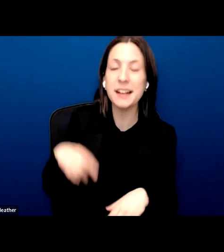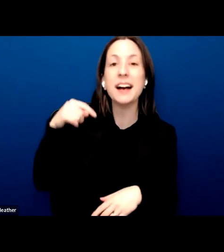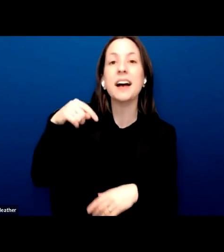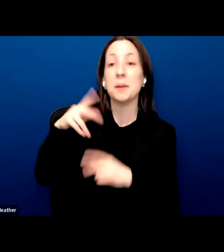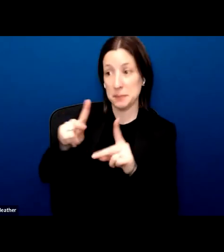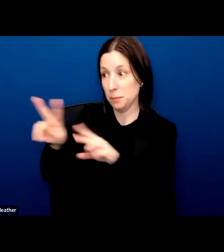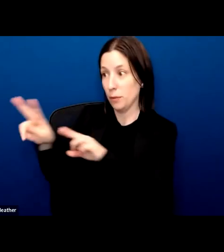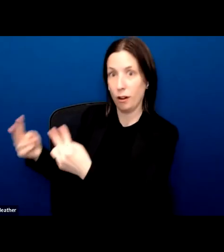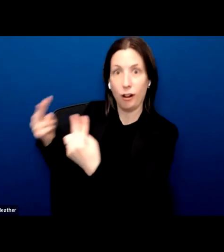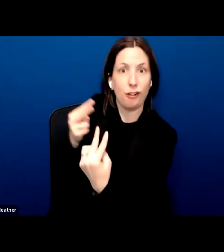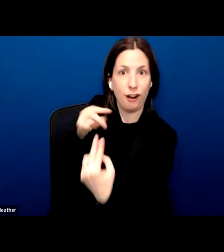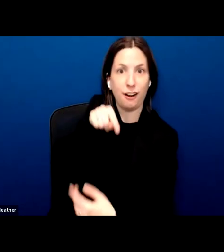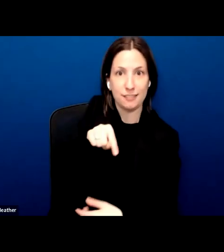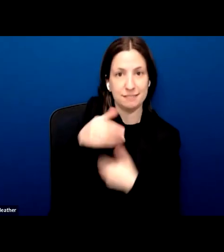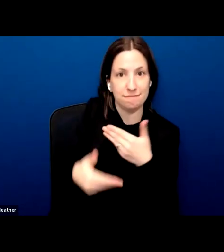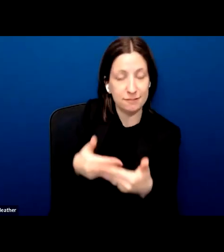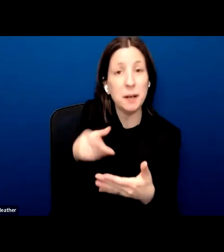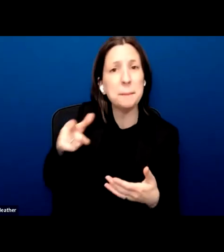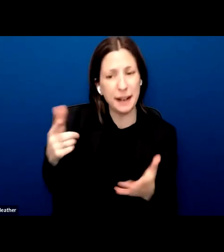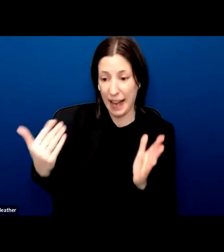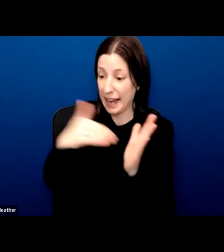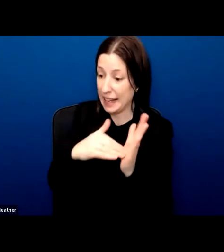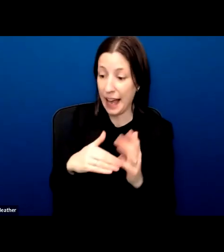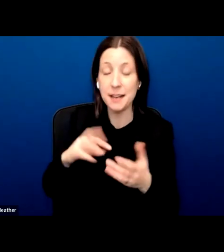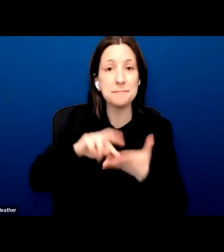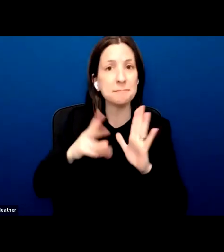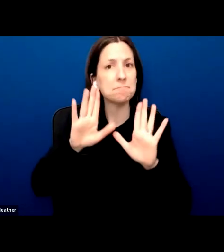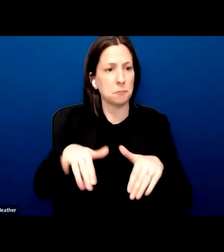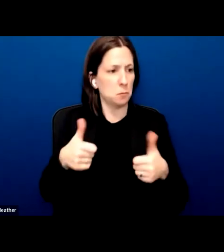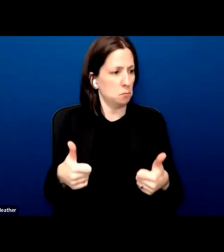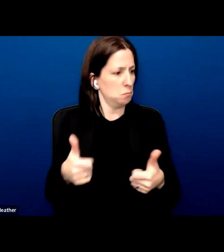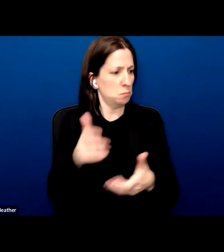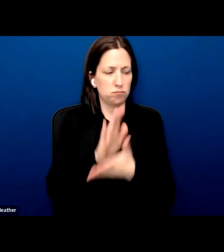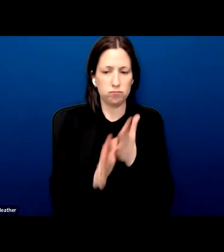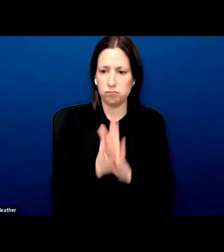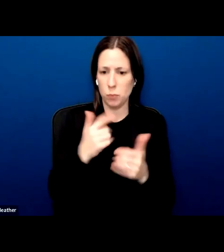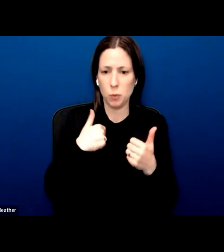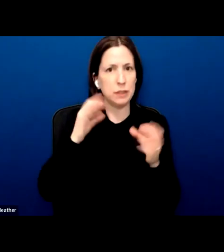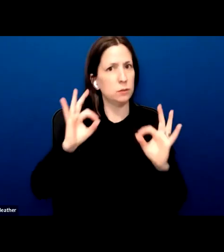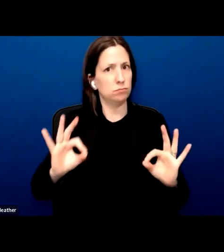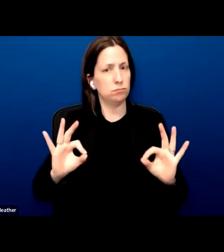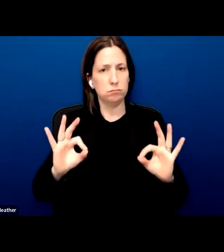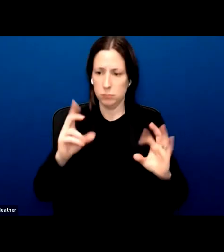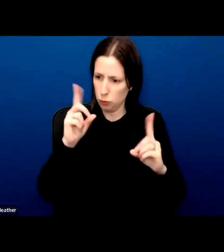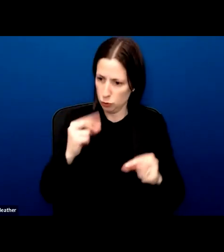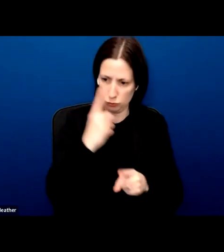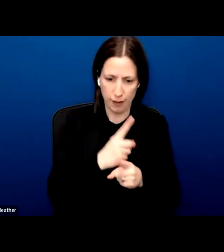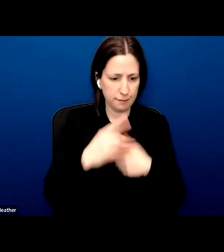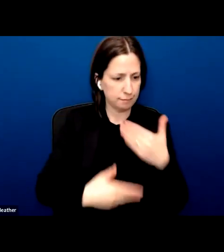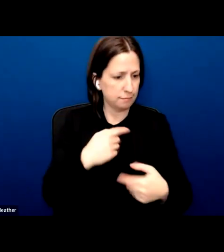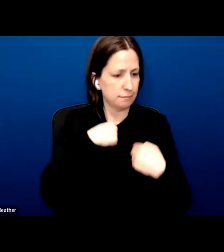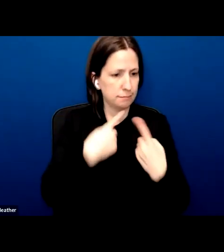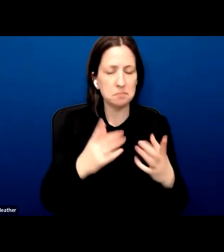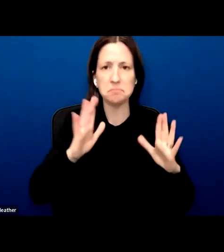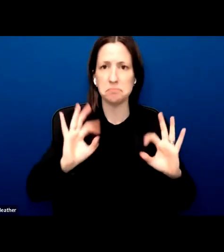and in fact only increases the imperative to speak out and protest the kind of unfair widespread